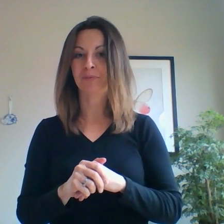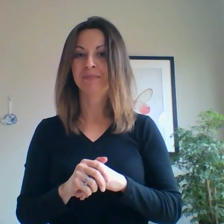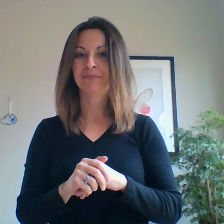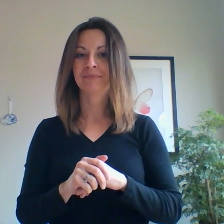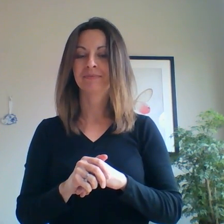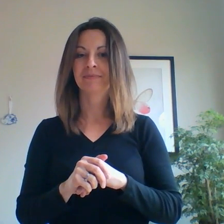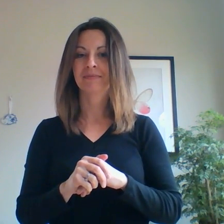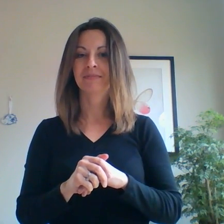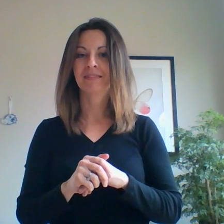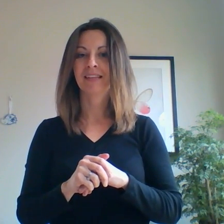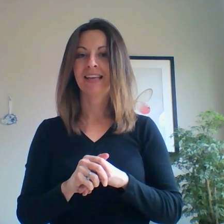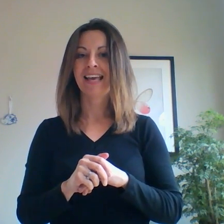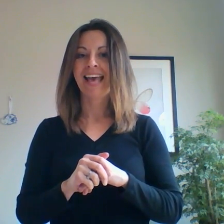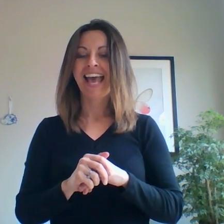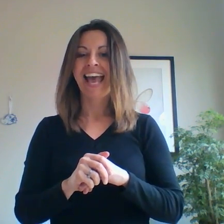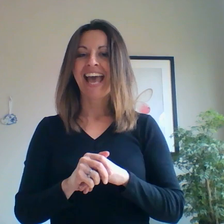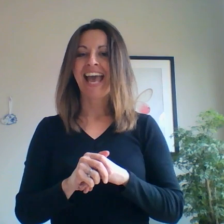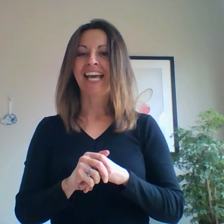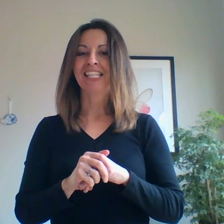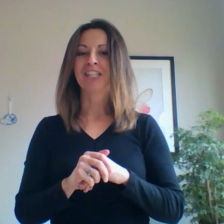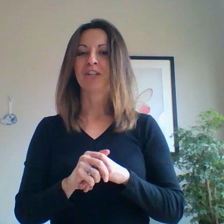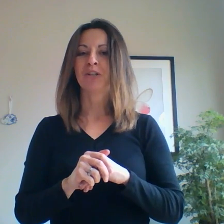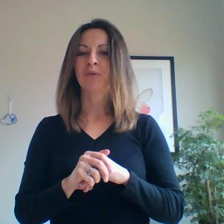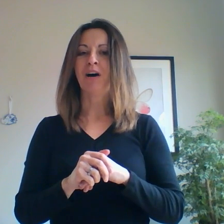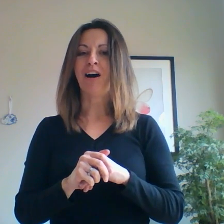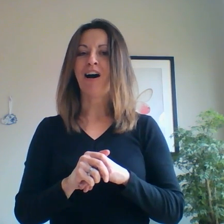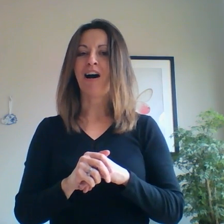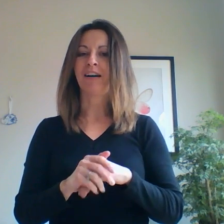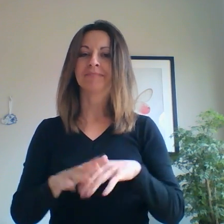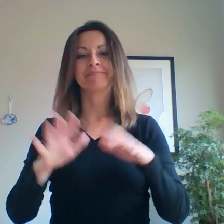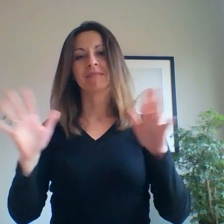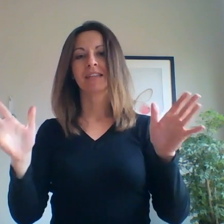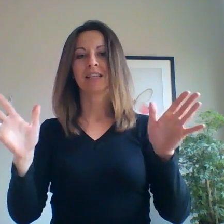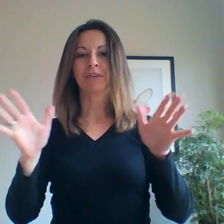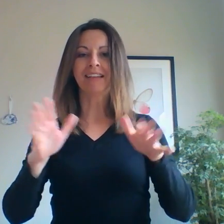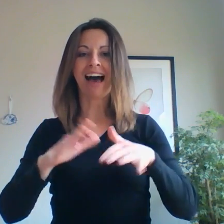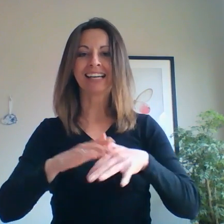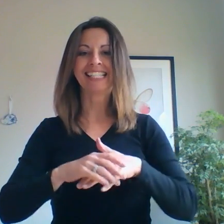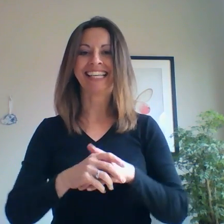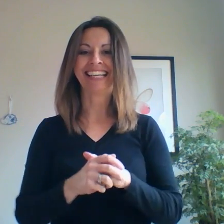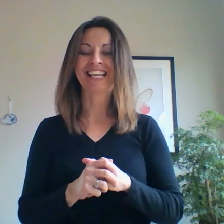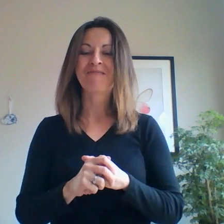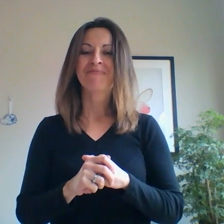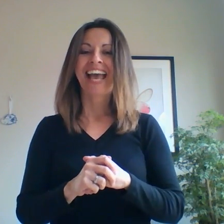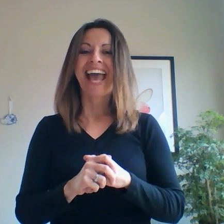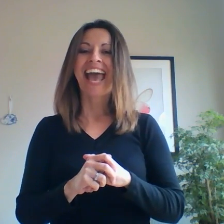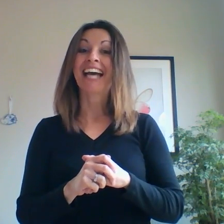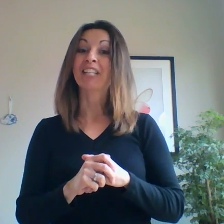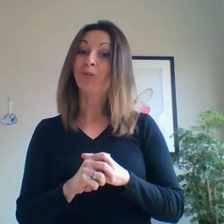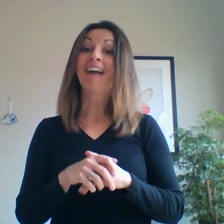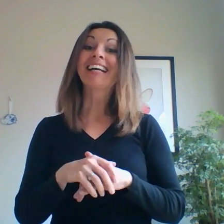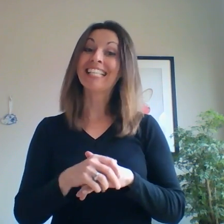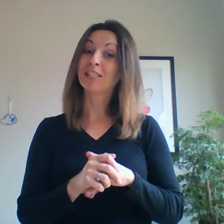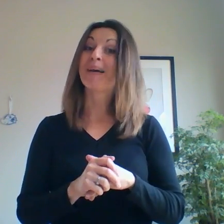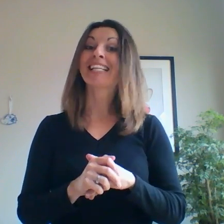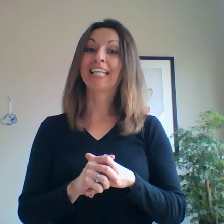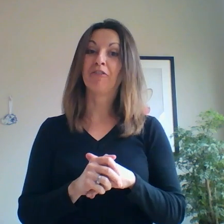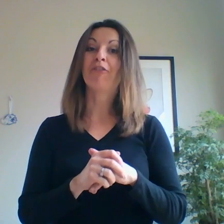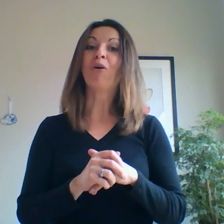and you are it's kind of relaxing and you are expecting a phone